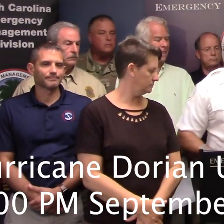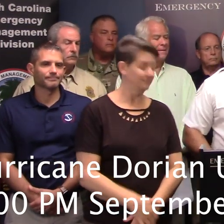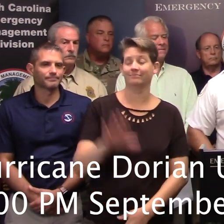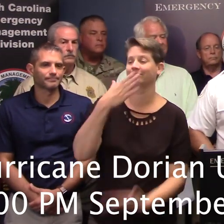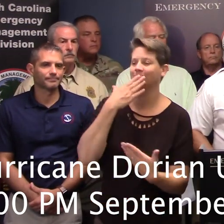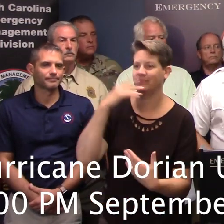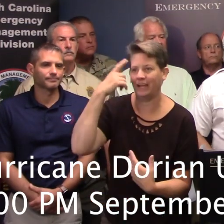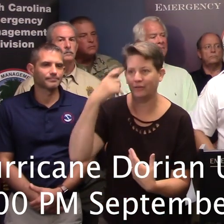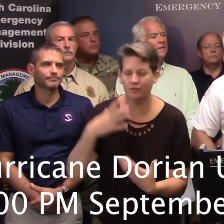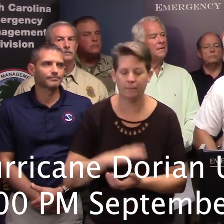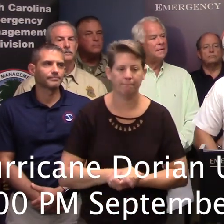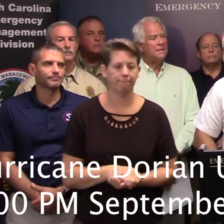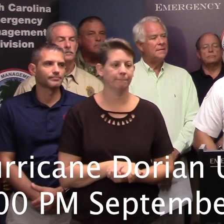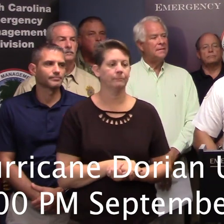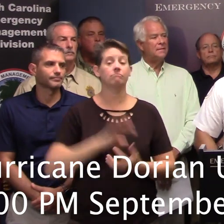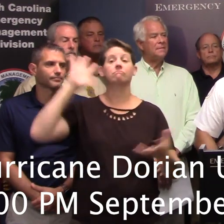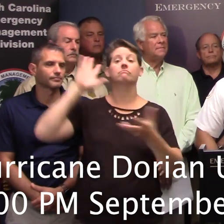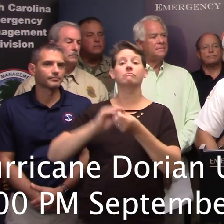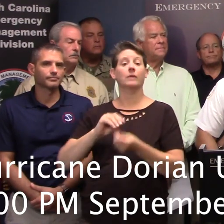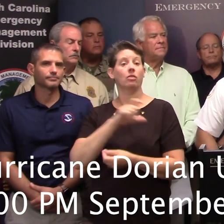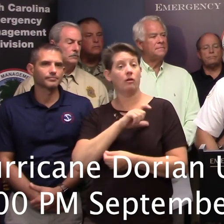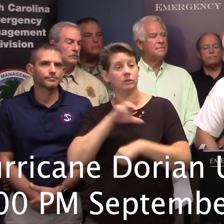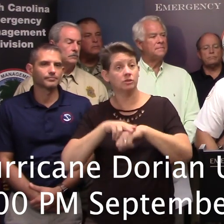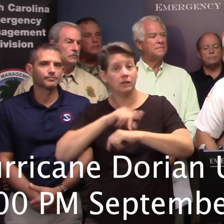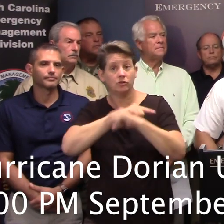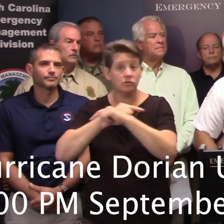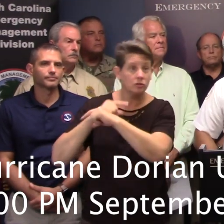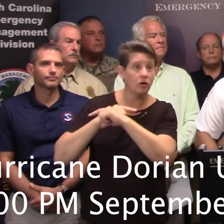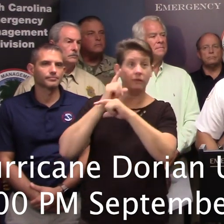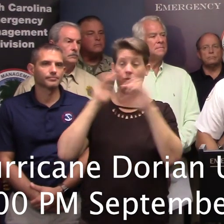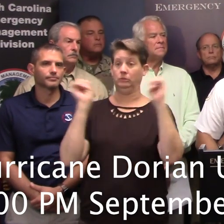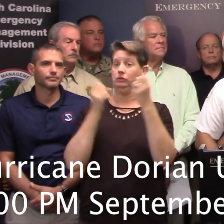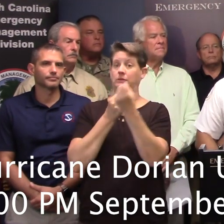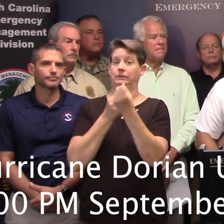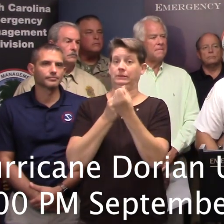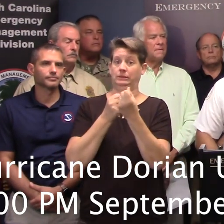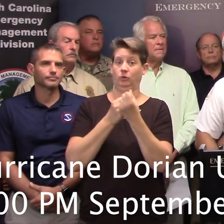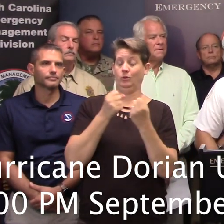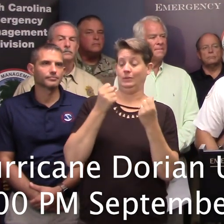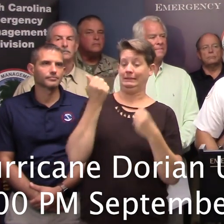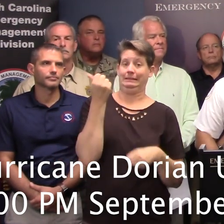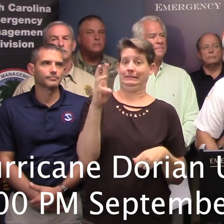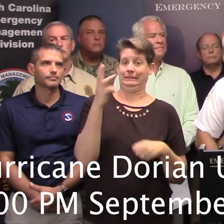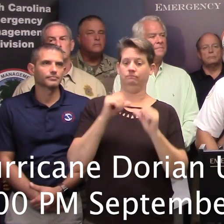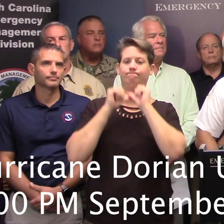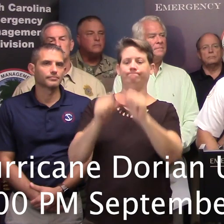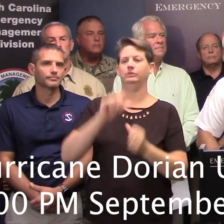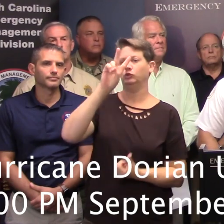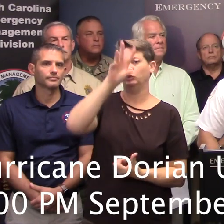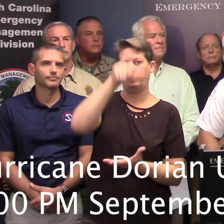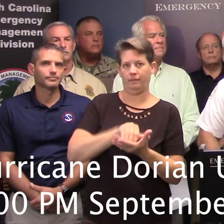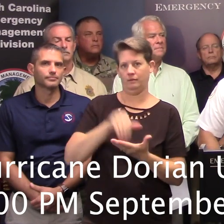Thank you, Governor. Our total law enforcement and National Guard staffing for emergency support function 16 remains at 2